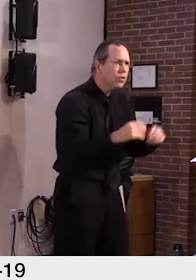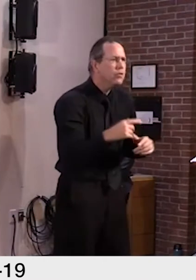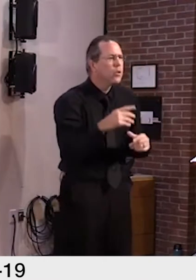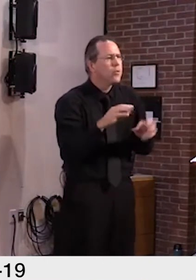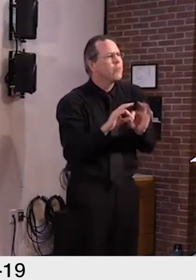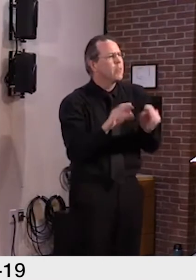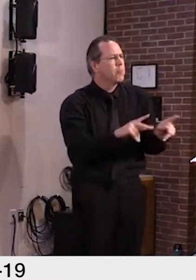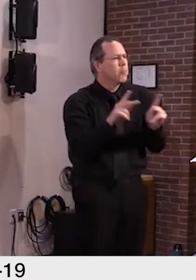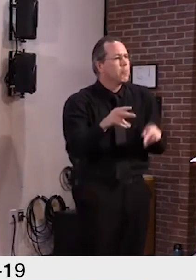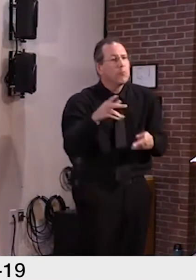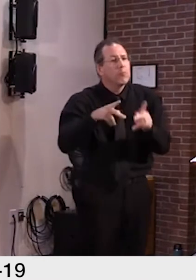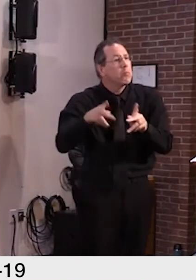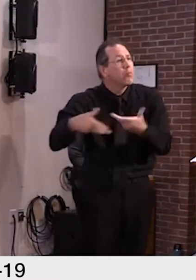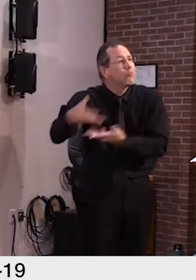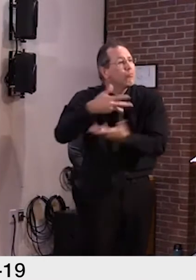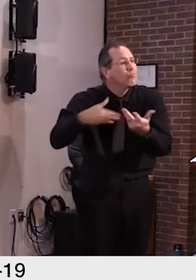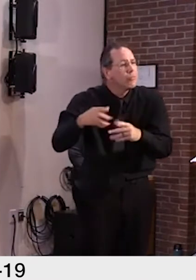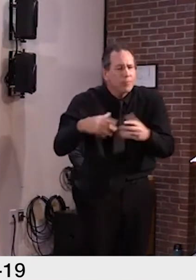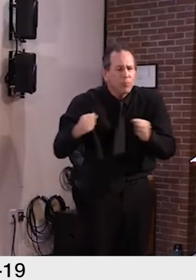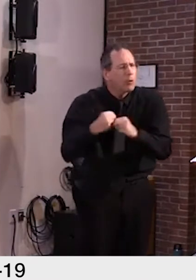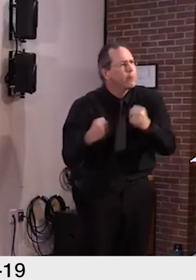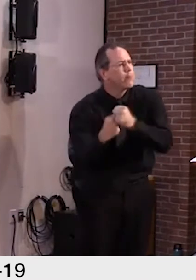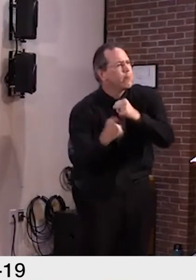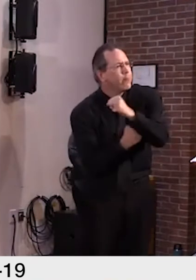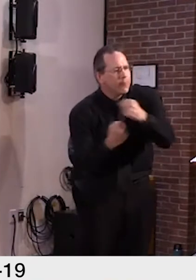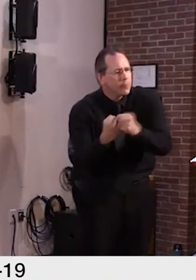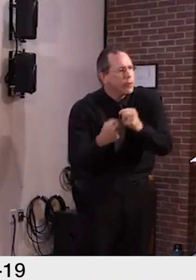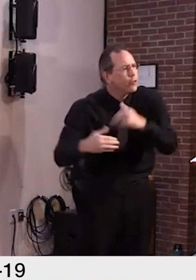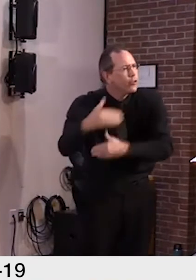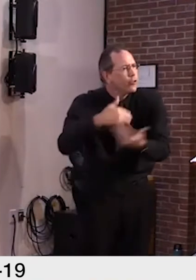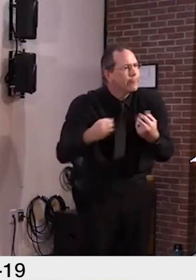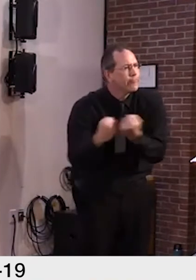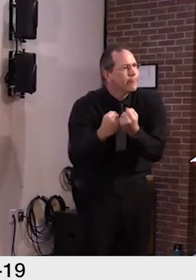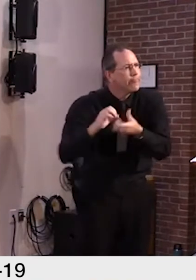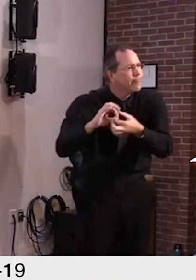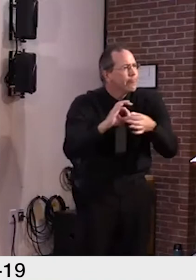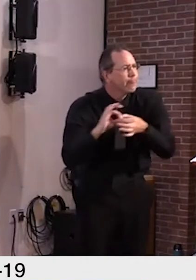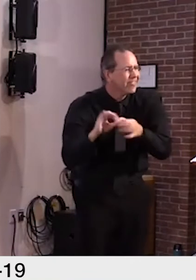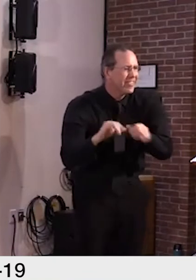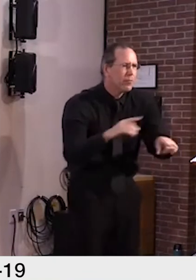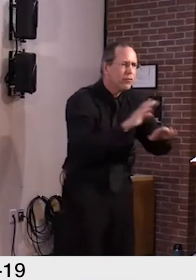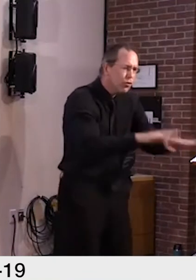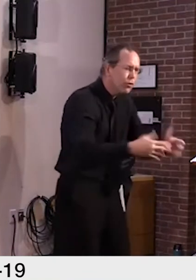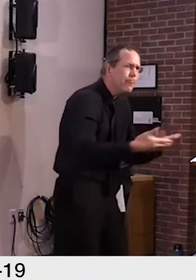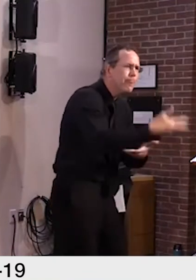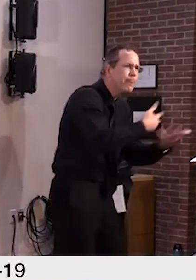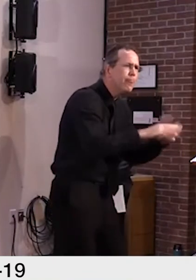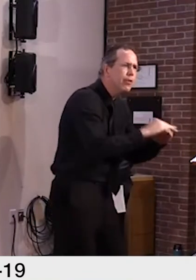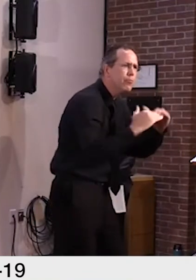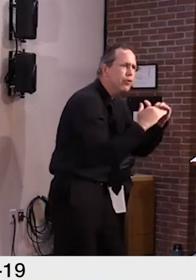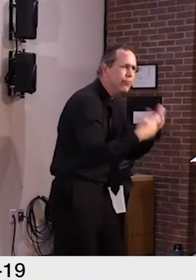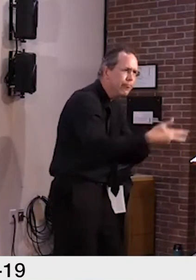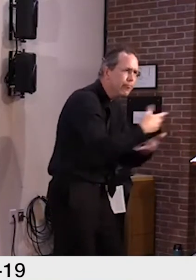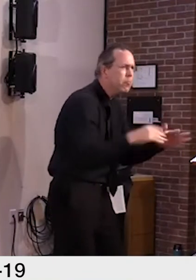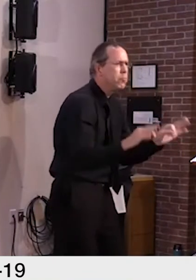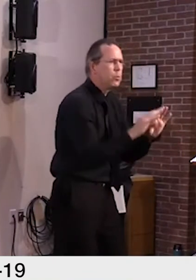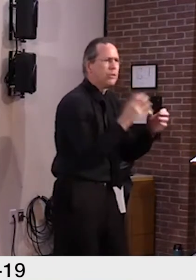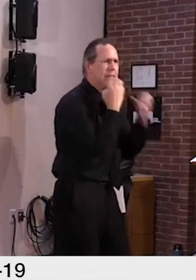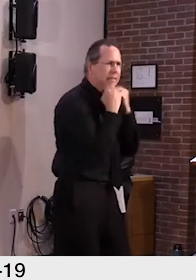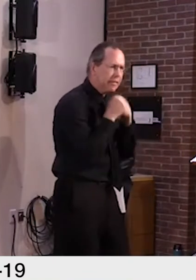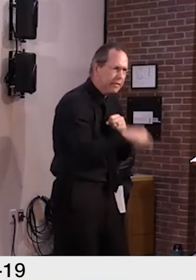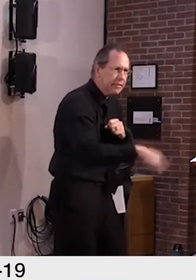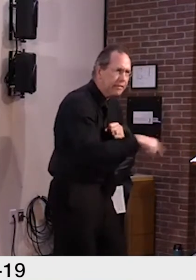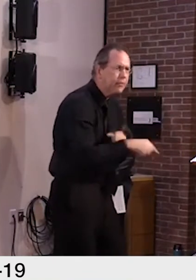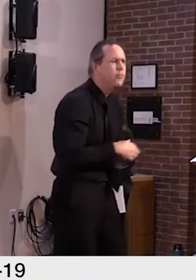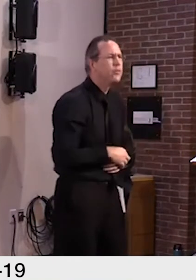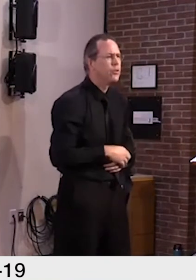prioritize investments child care throughout my times as governor. It's also why I put an emphasis on in-person